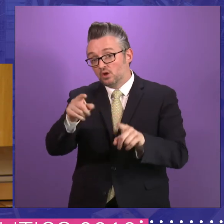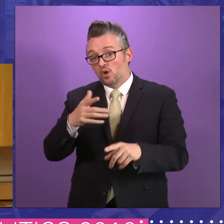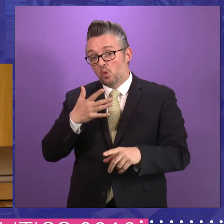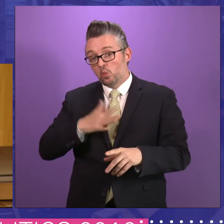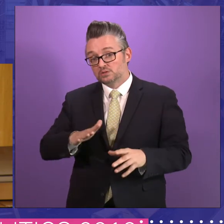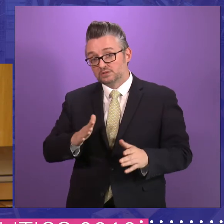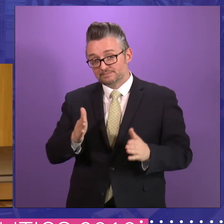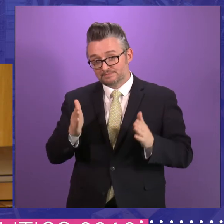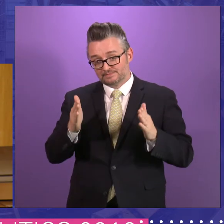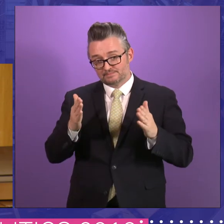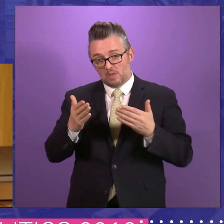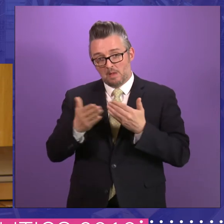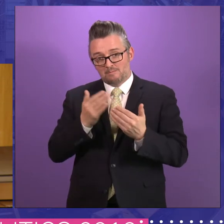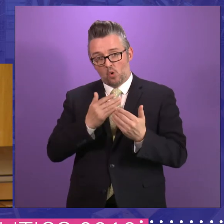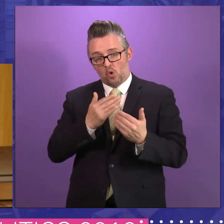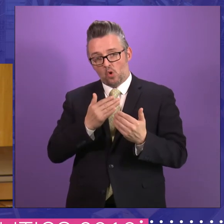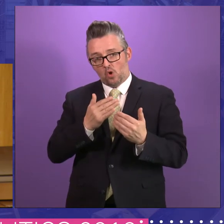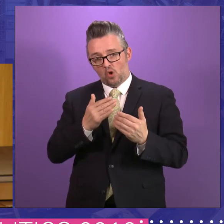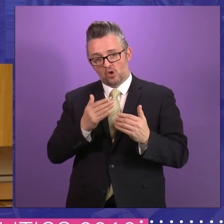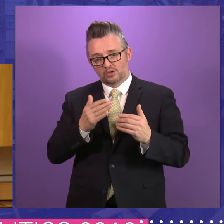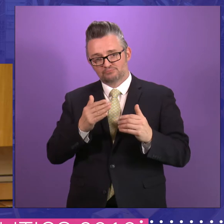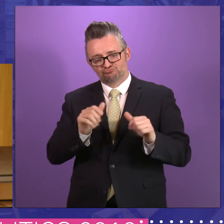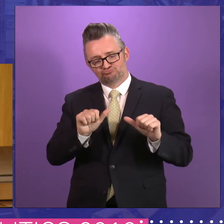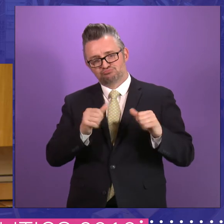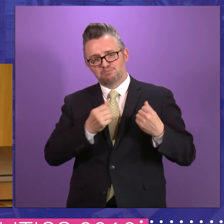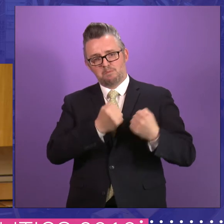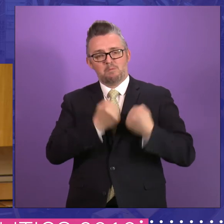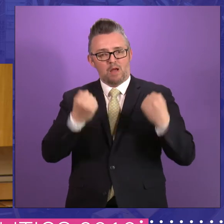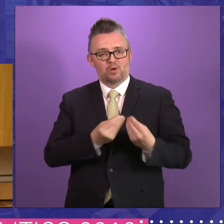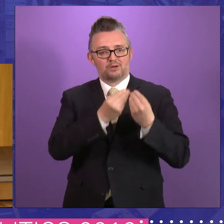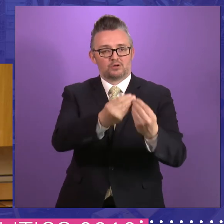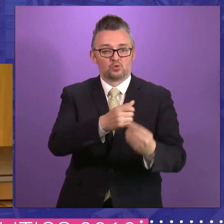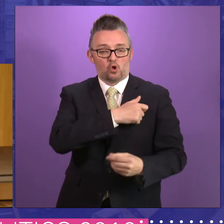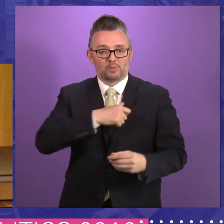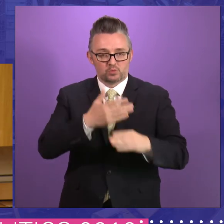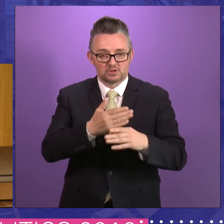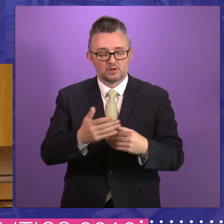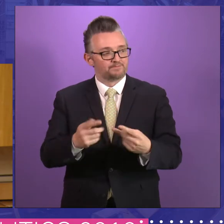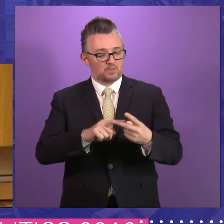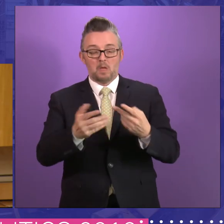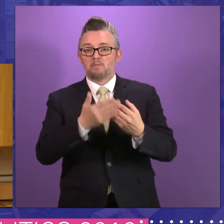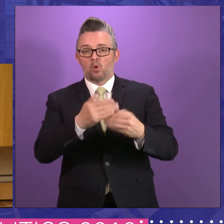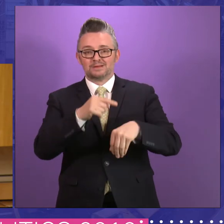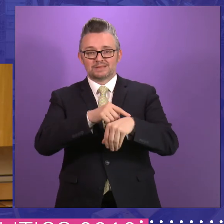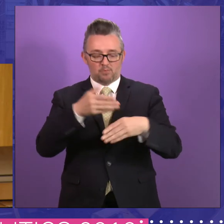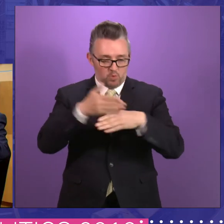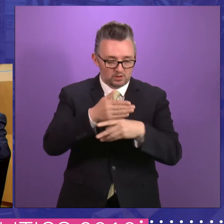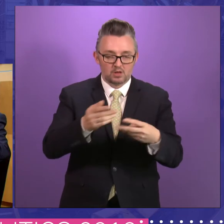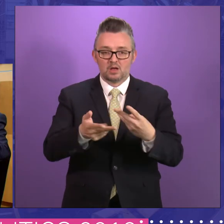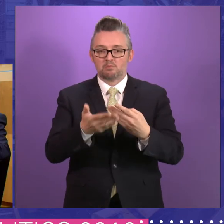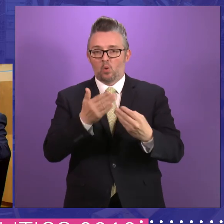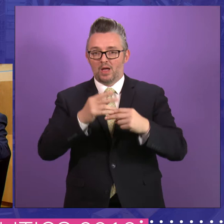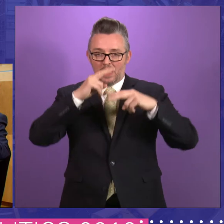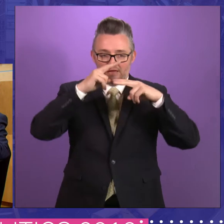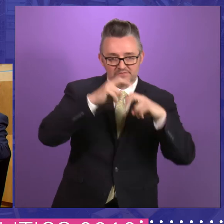giving more authority to our committee members, more investigative work, more time on the job, more ability